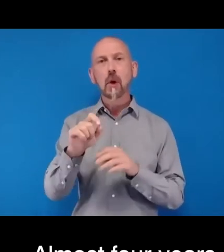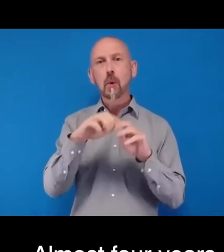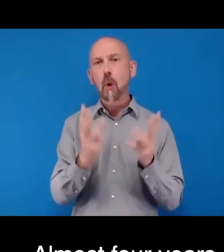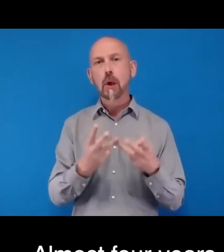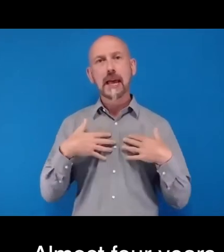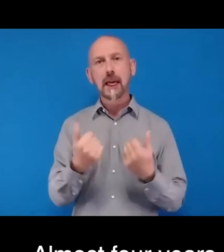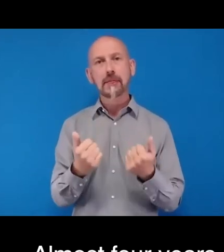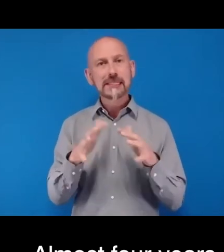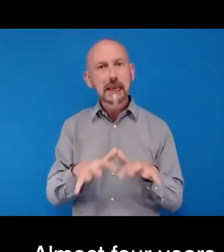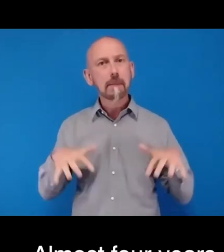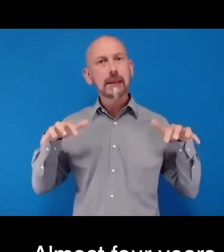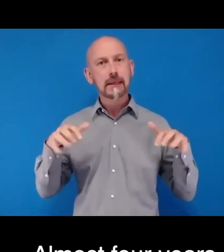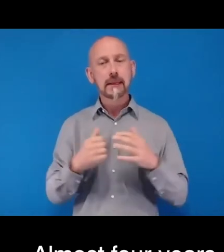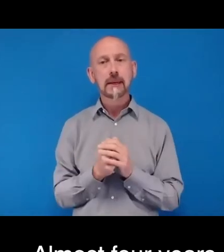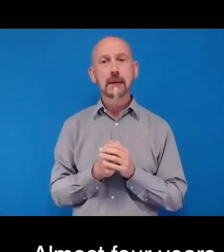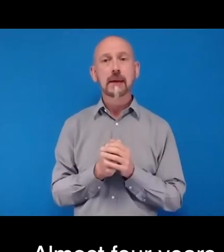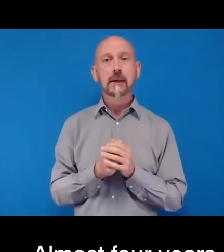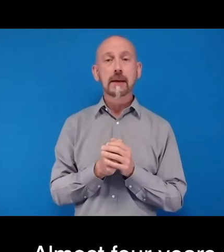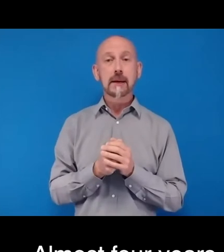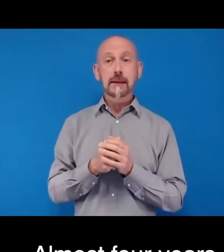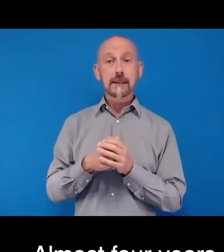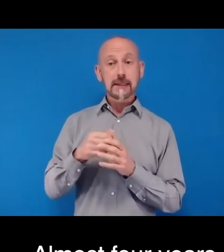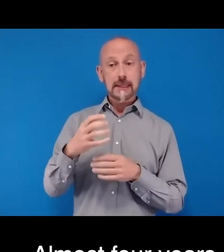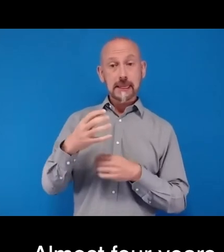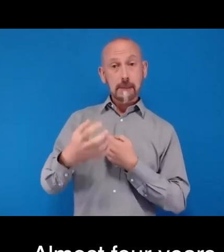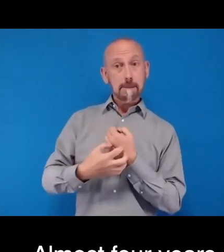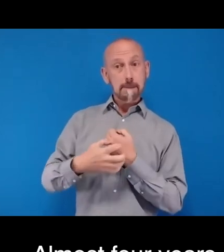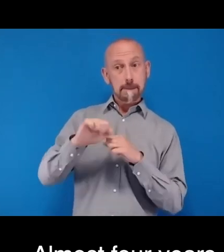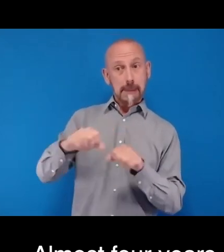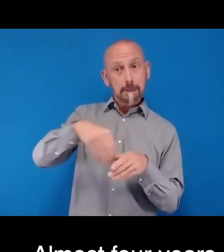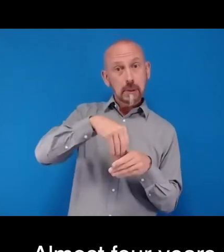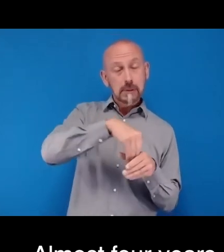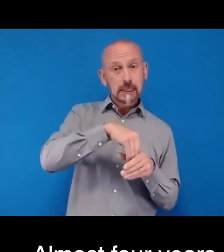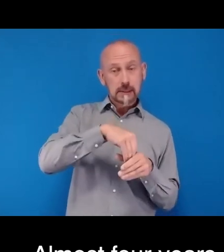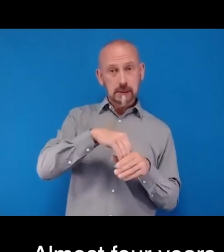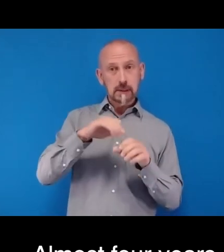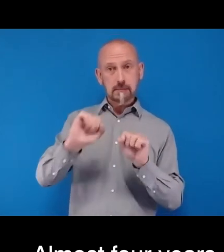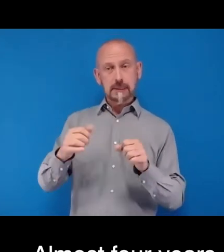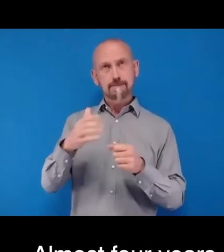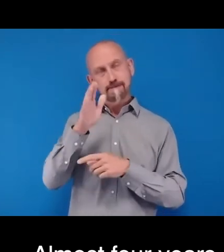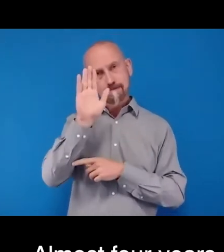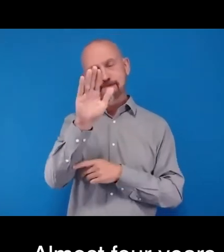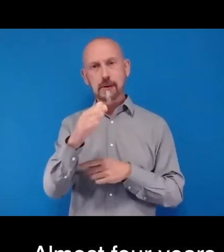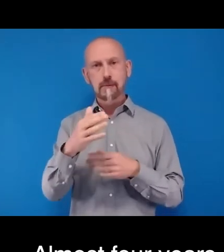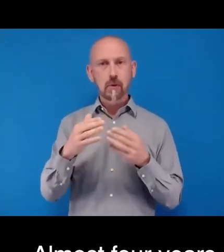called on the World Health Organization to develop the first ever World Report on Vision.